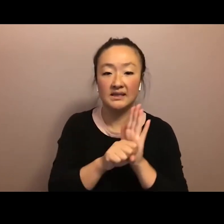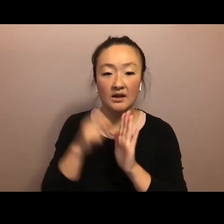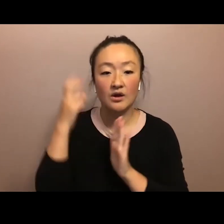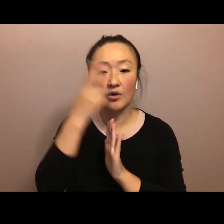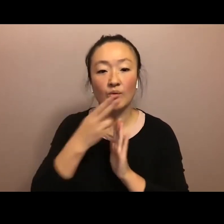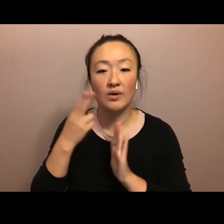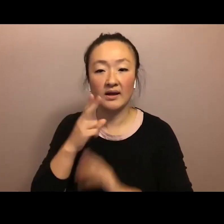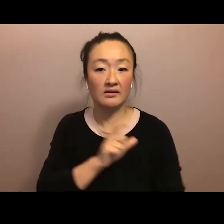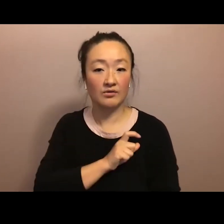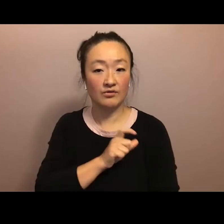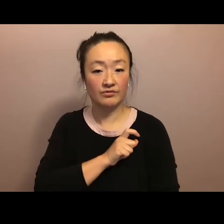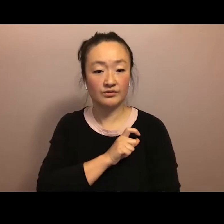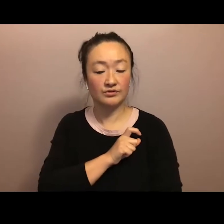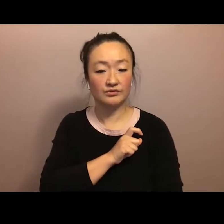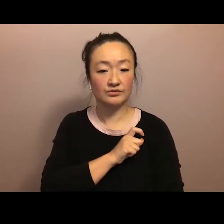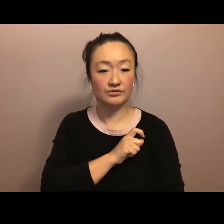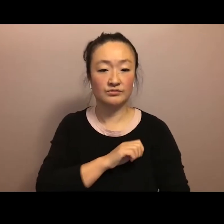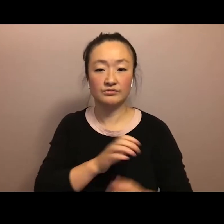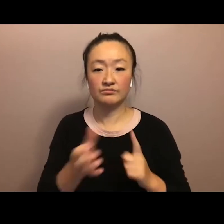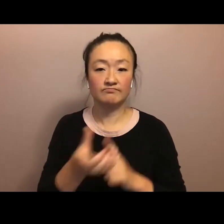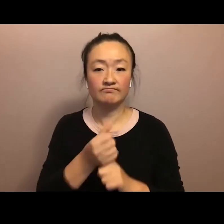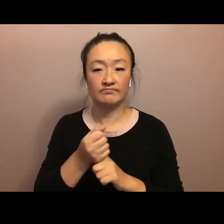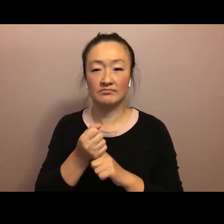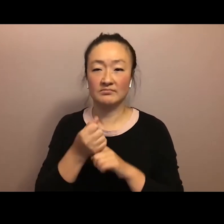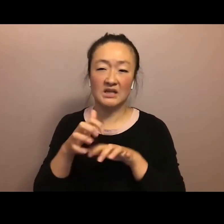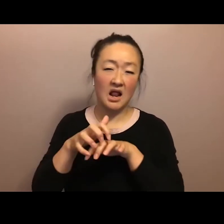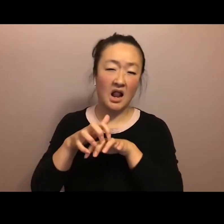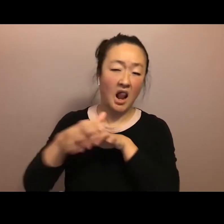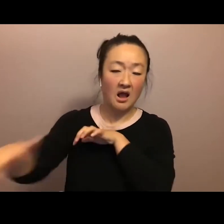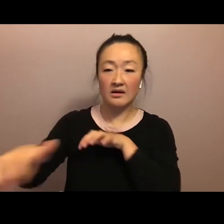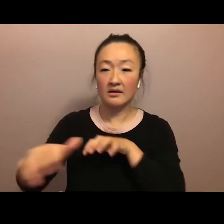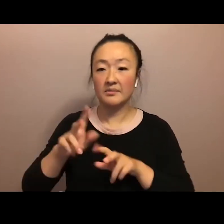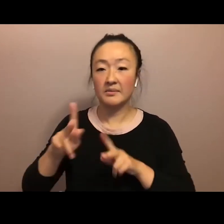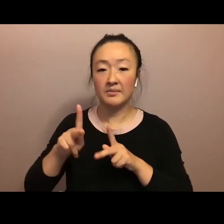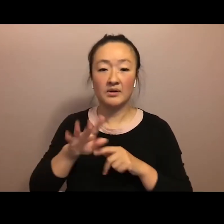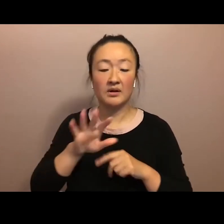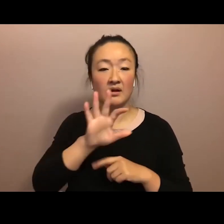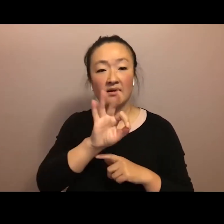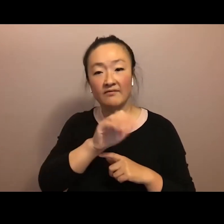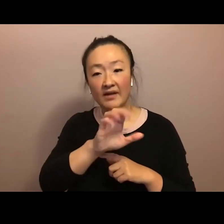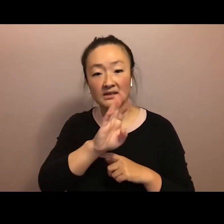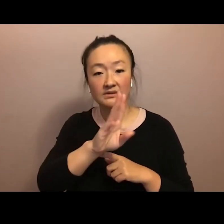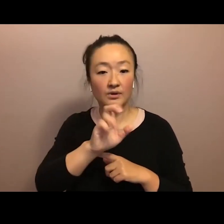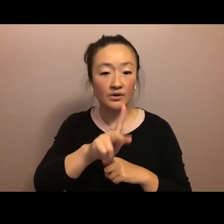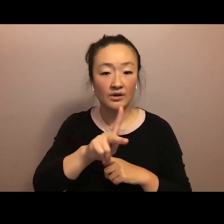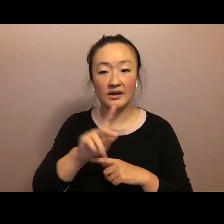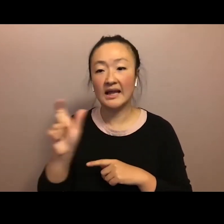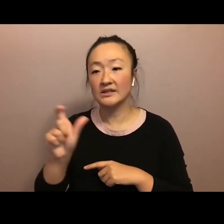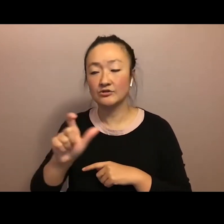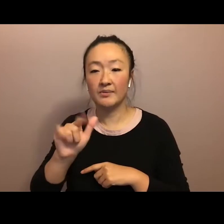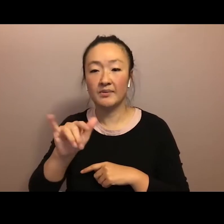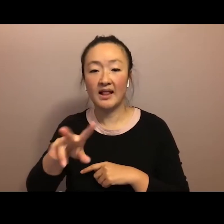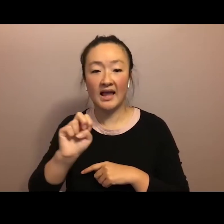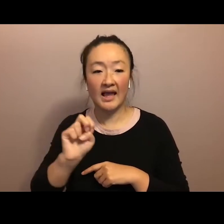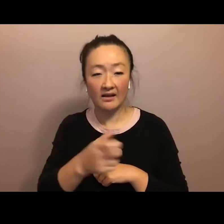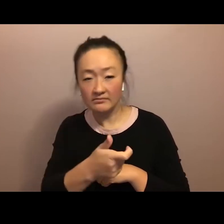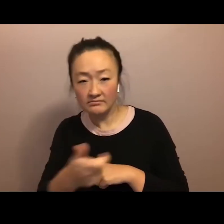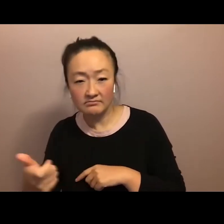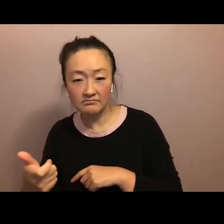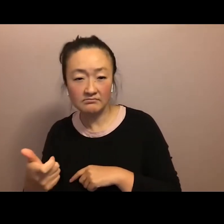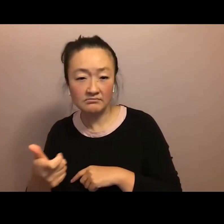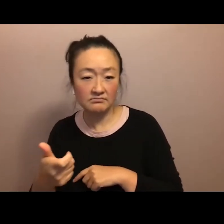officers. Hundreds of thousands of people clung to their Facebook and Instagram live feed, while nearly a thousand kia'i